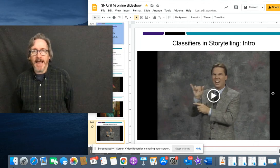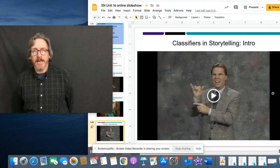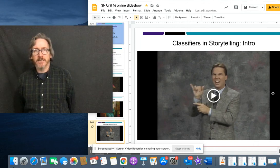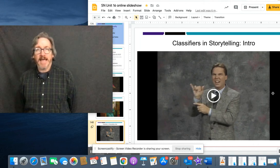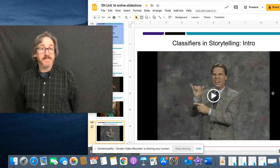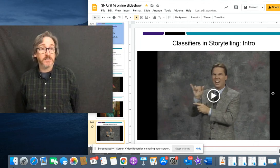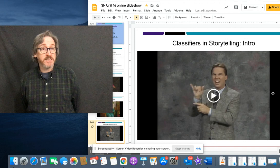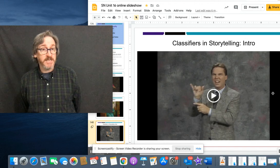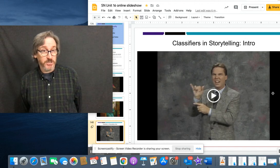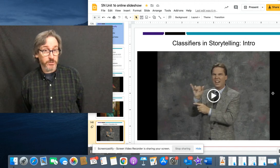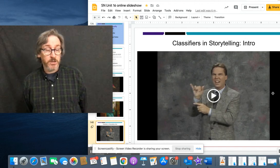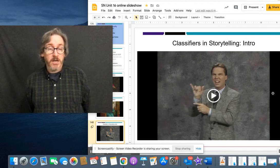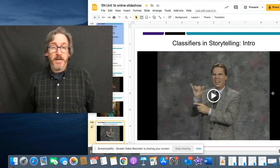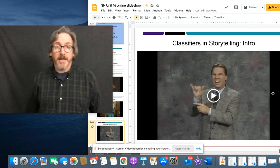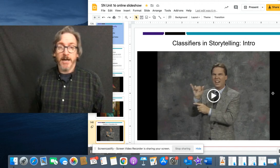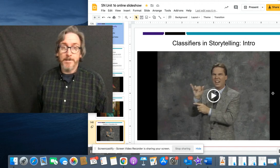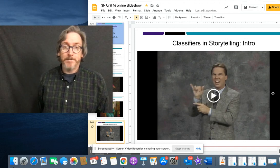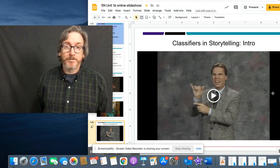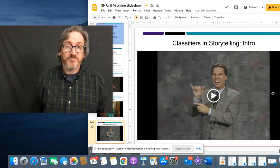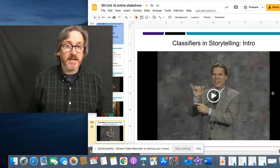and ASL teacher.